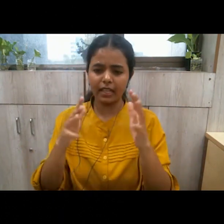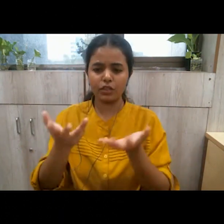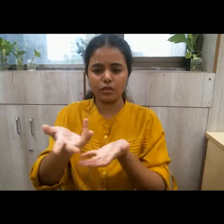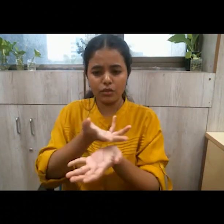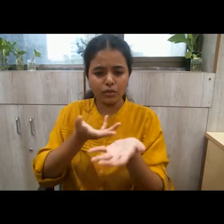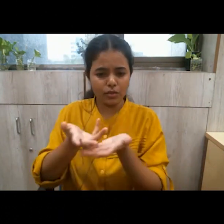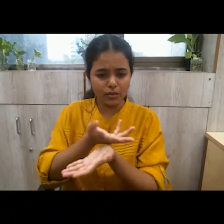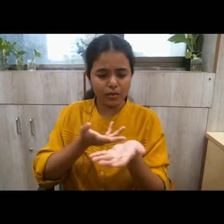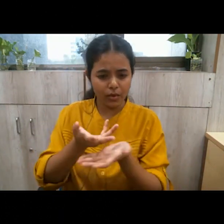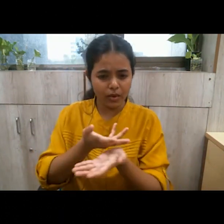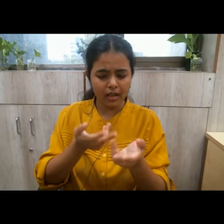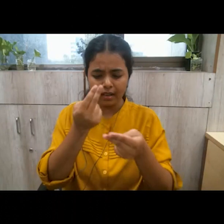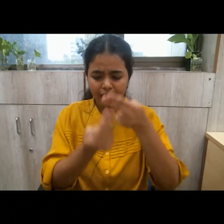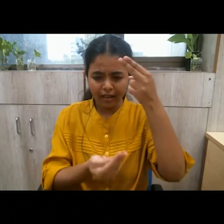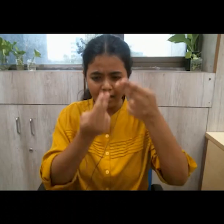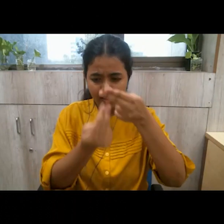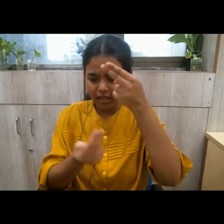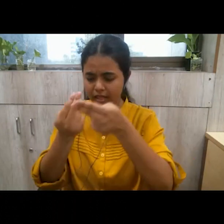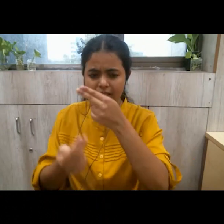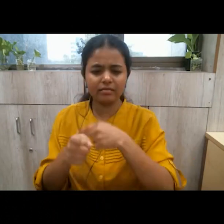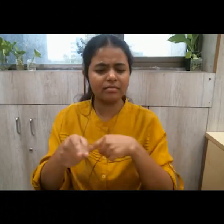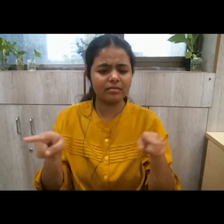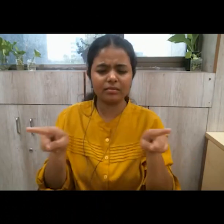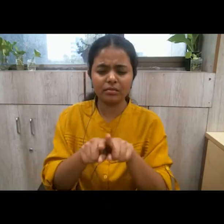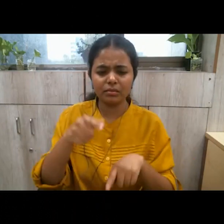the issues which are being discussed as issues